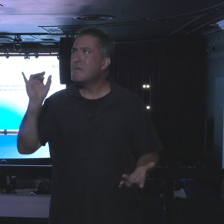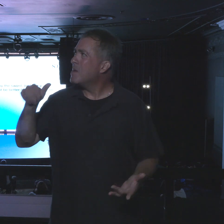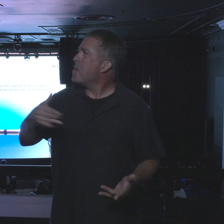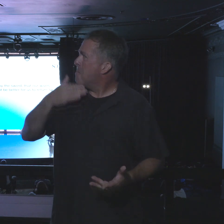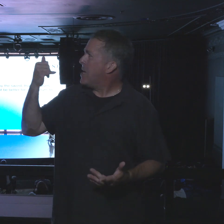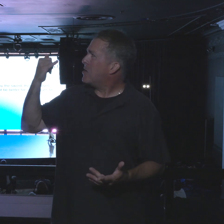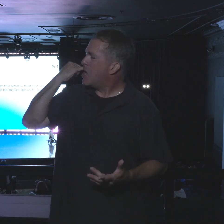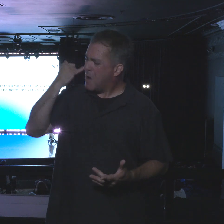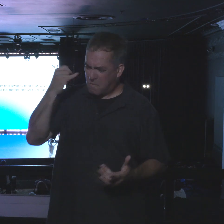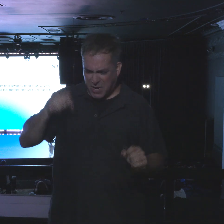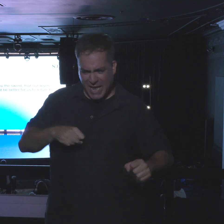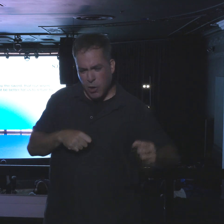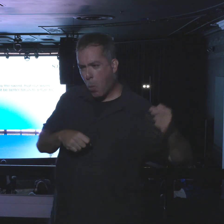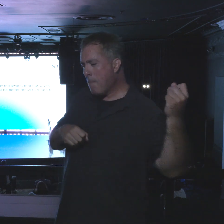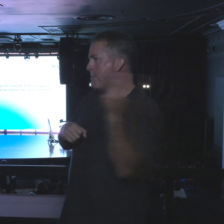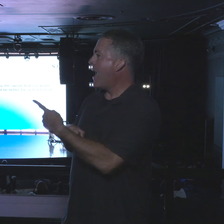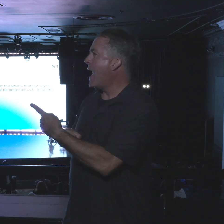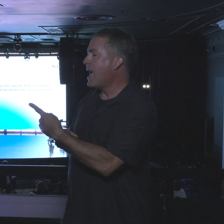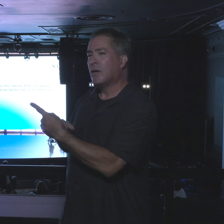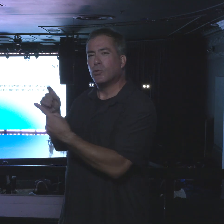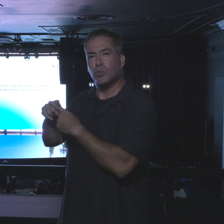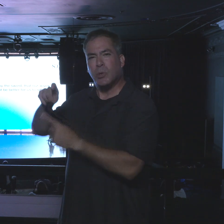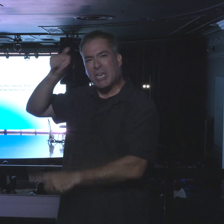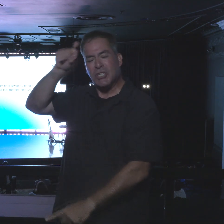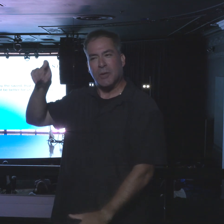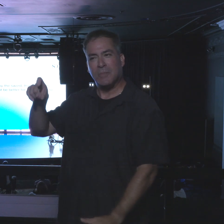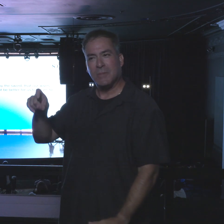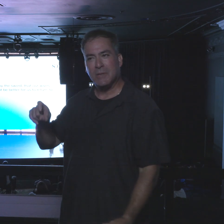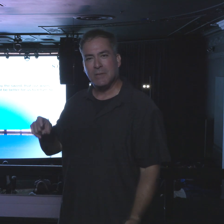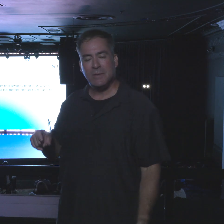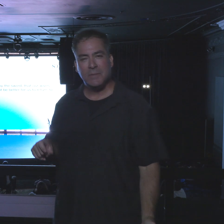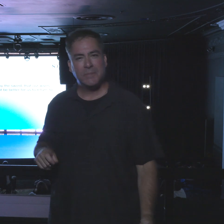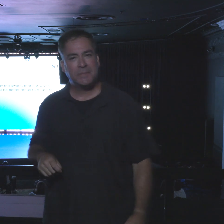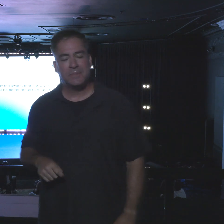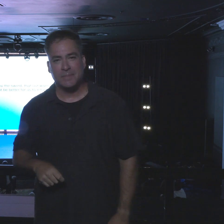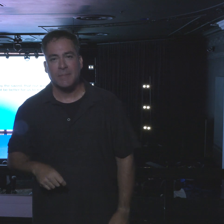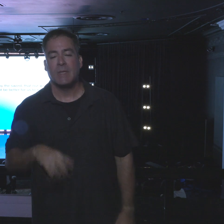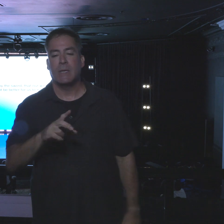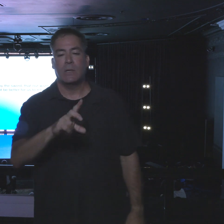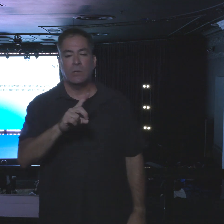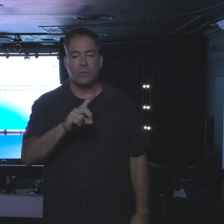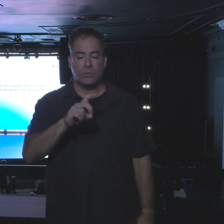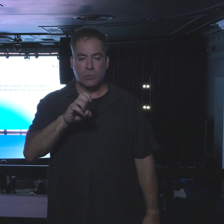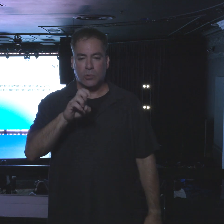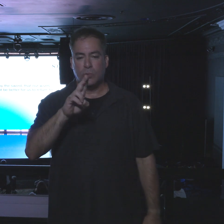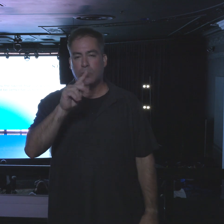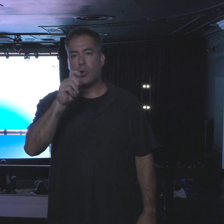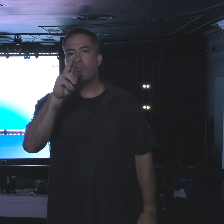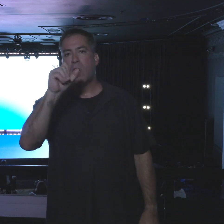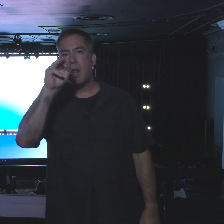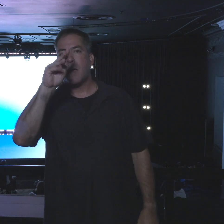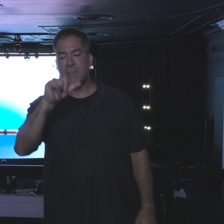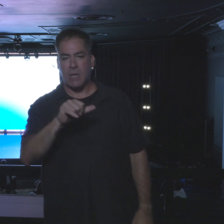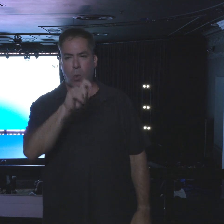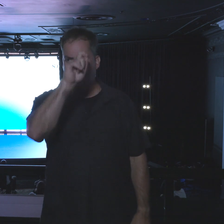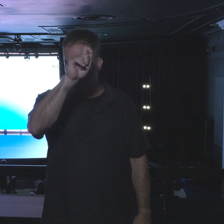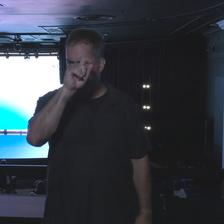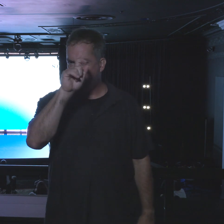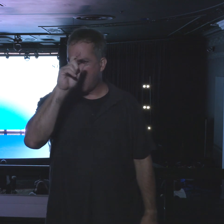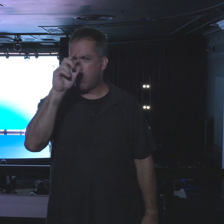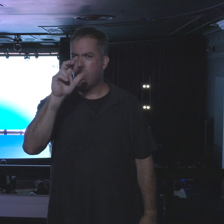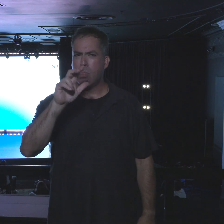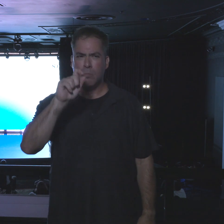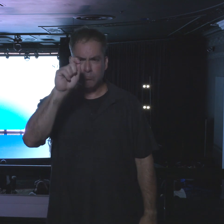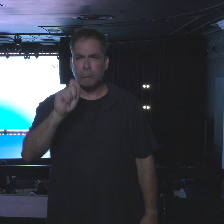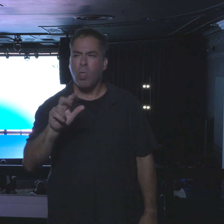better for us to return to Egypt? Deuteronomy 1, 32. And just so you know, in your